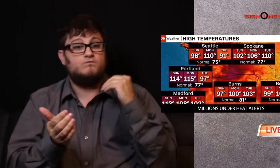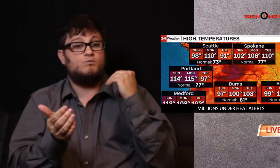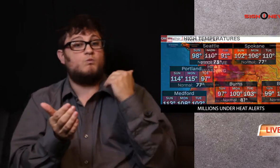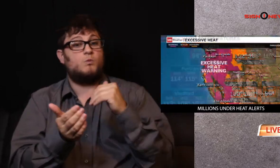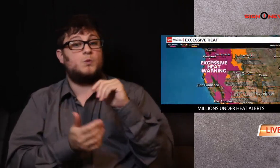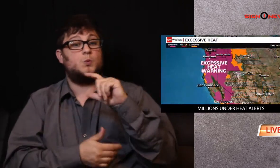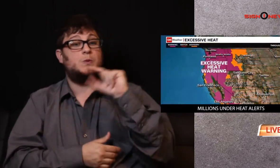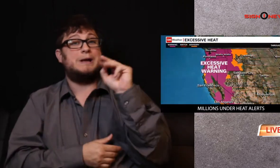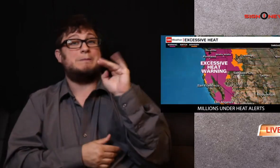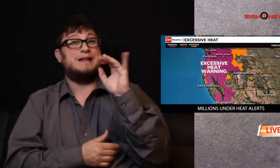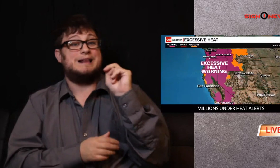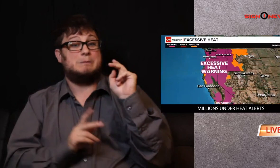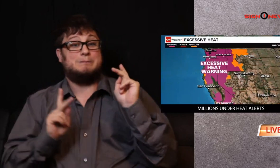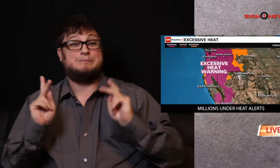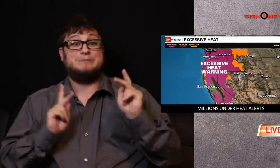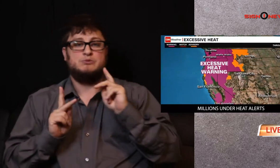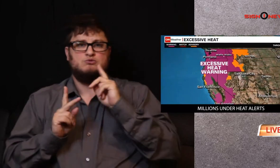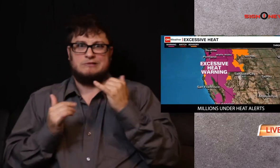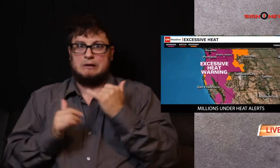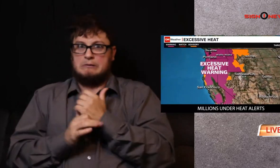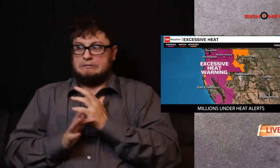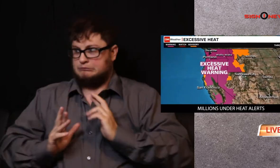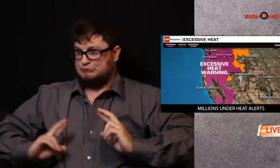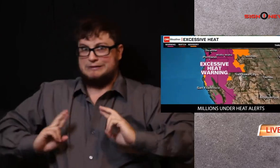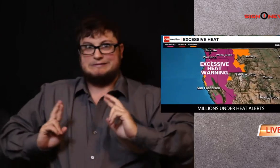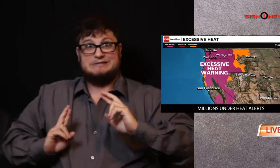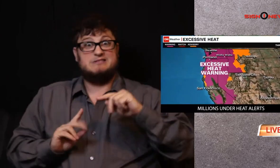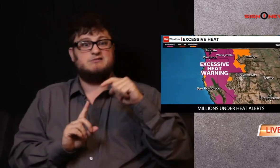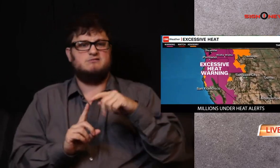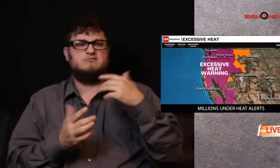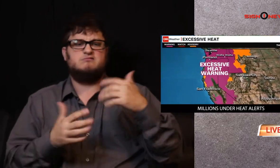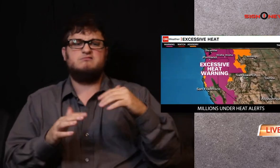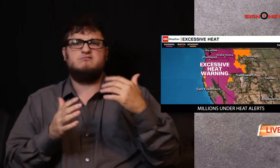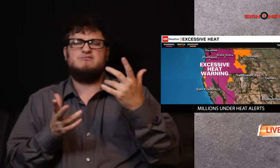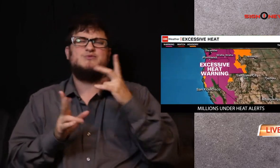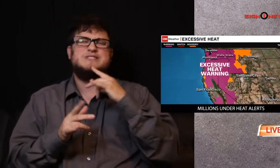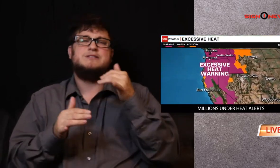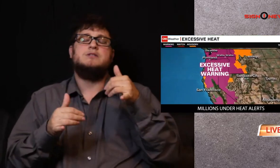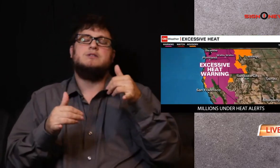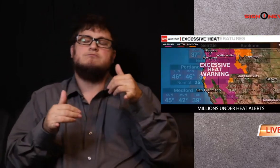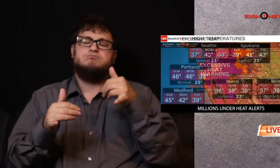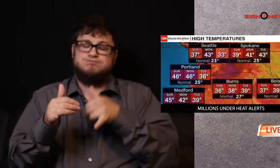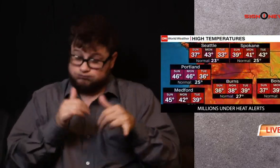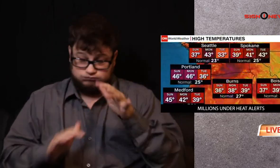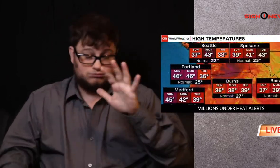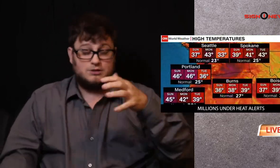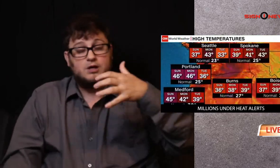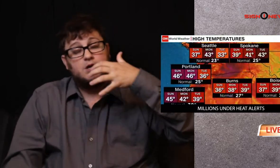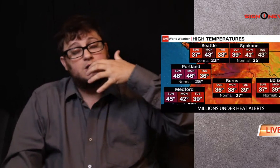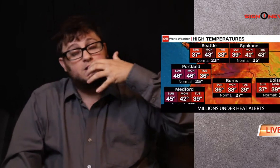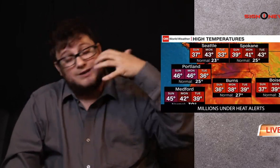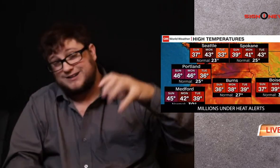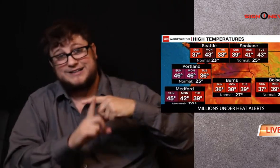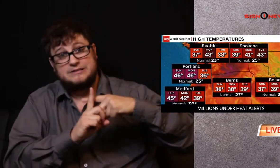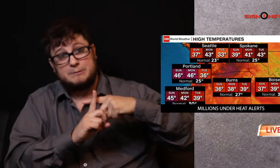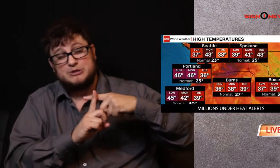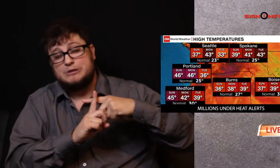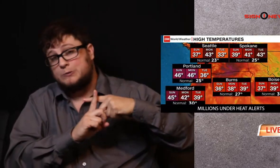Nearly 20 million people on both the east and west coast are bracing for brutally hot